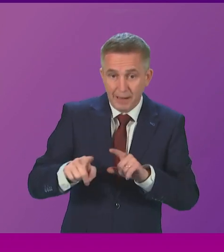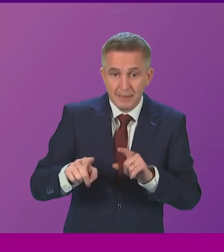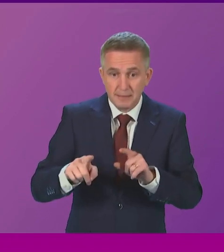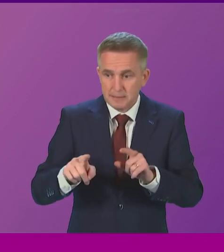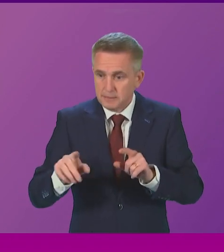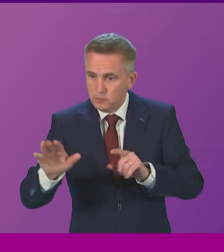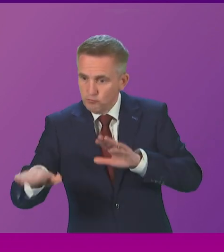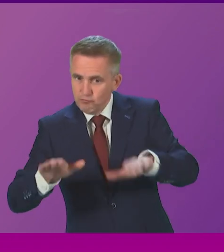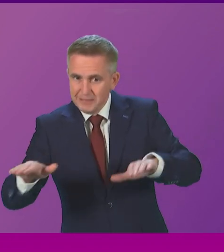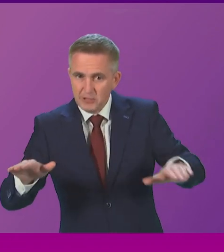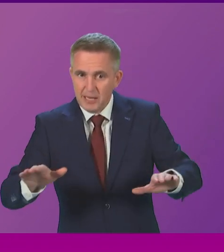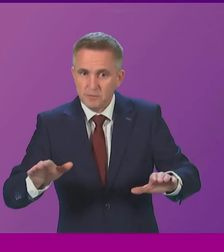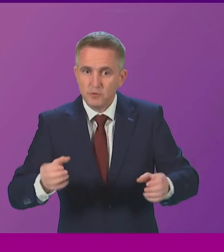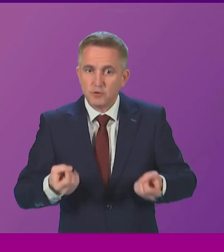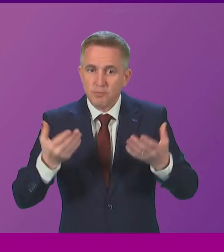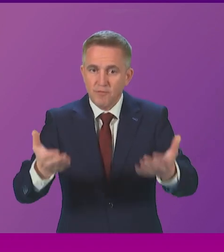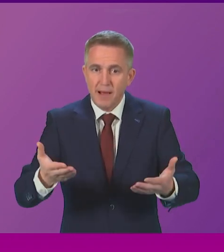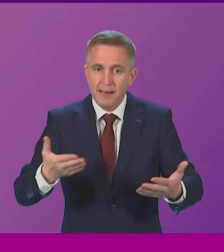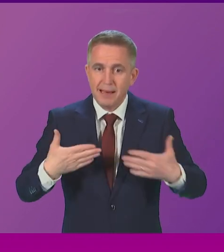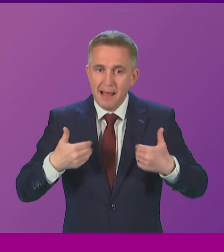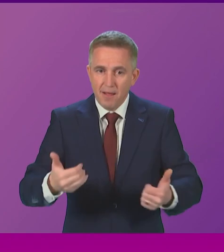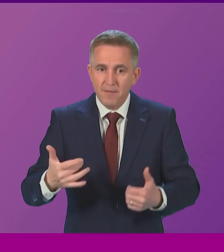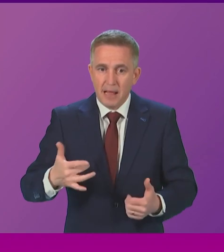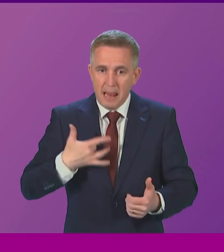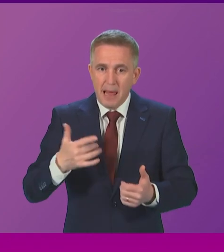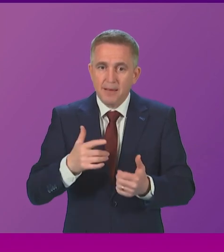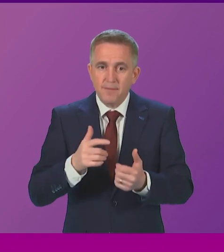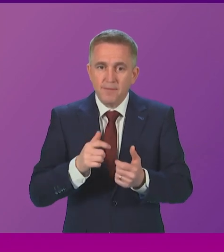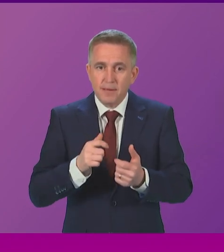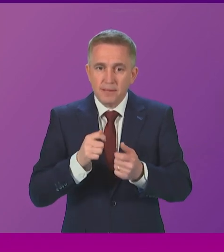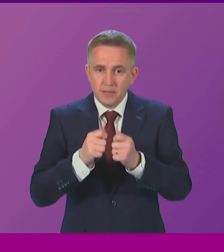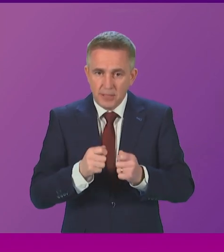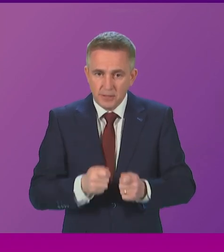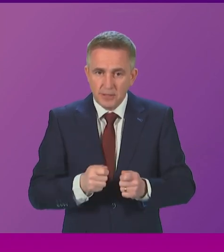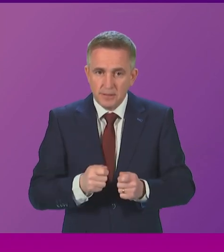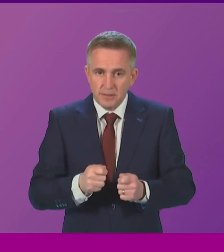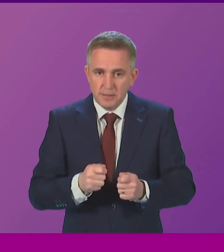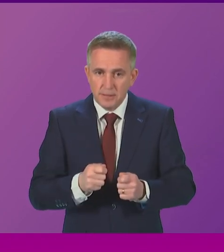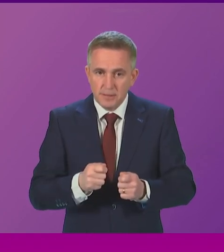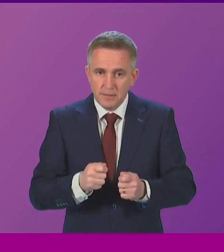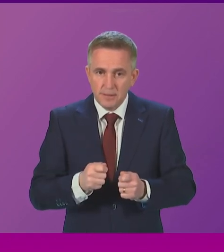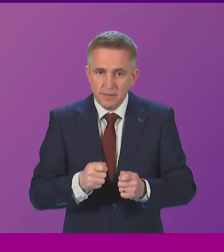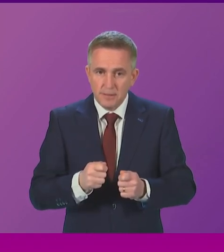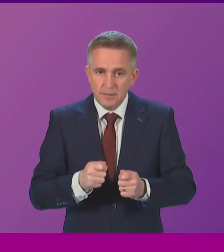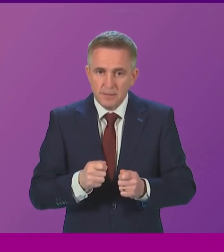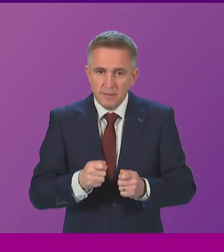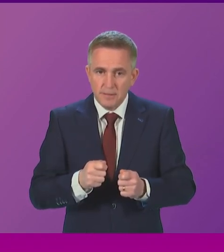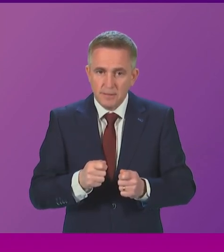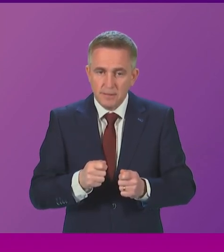life-changing health conditions. We are also